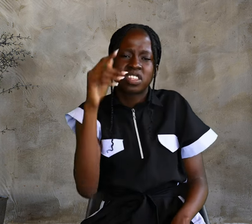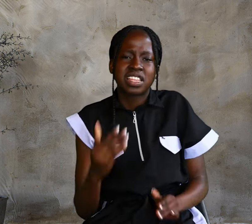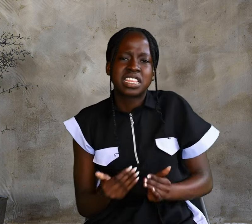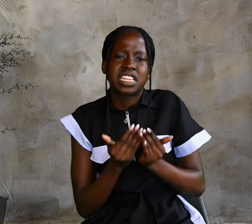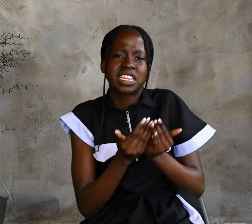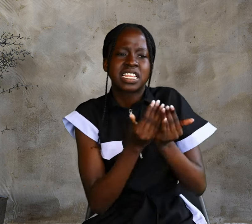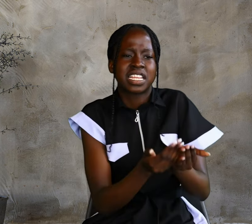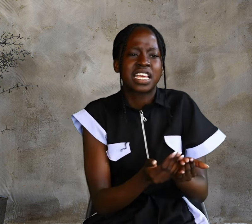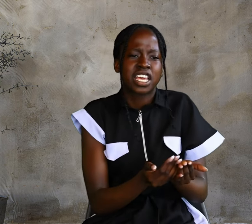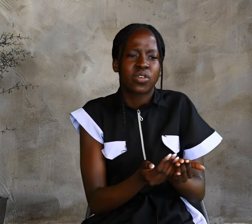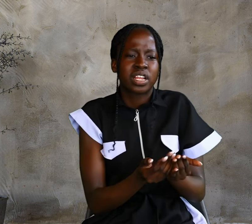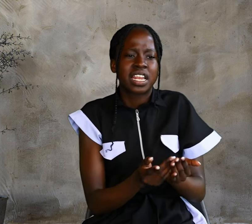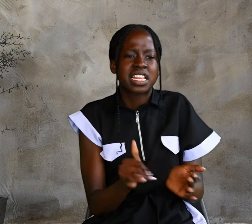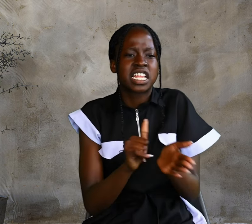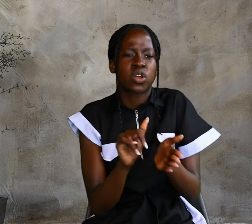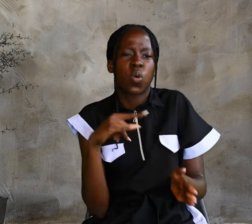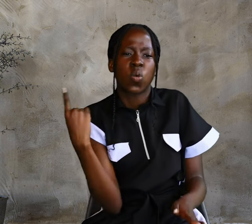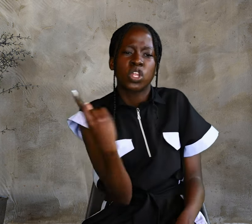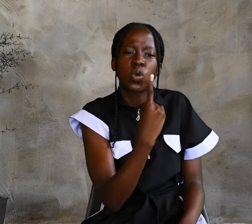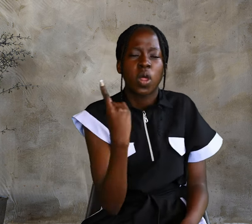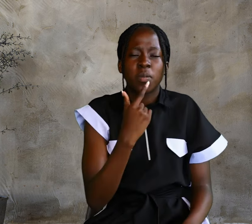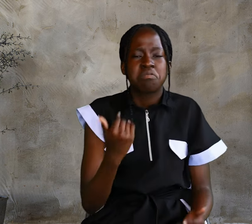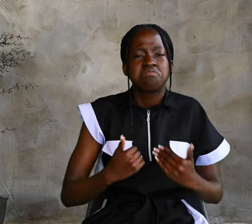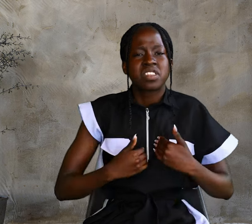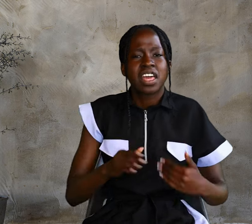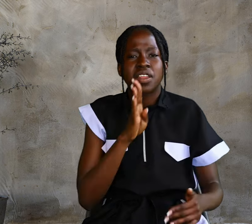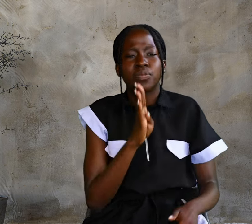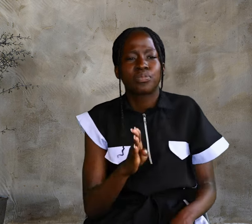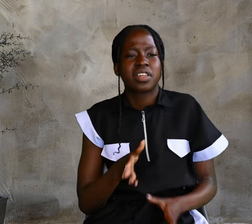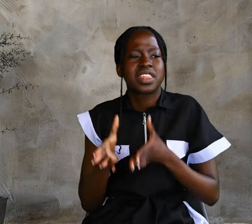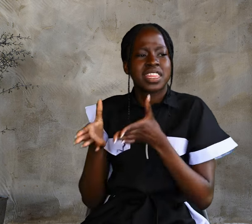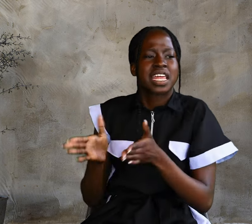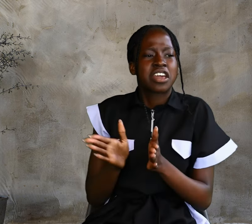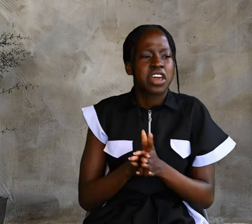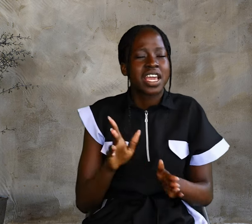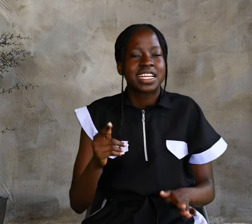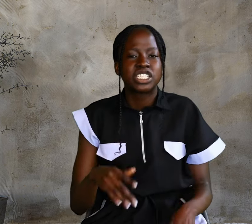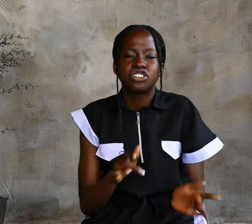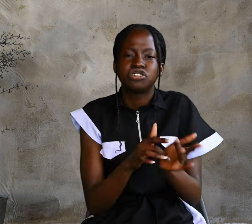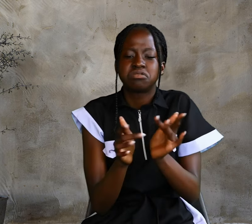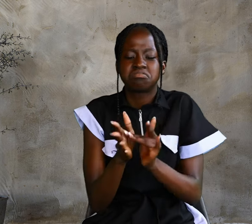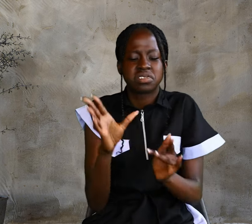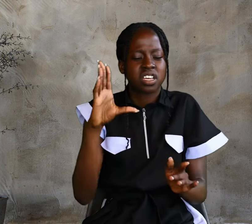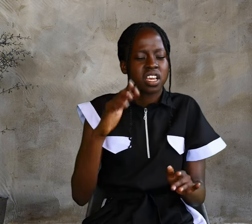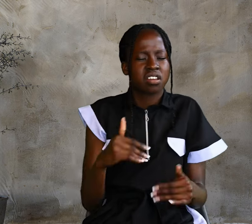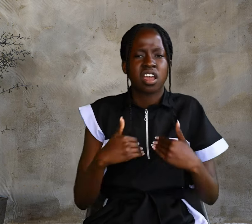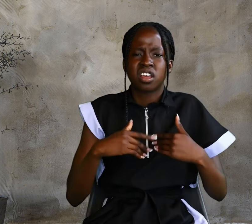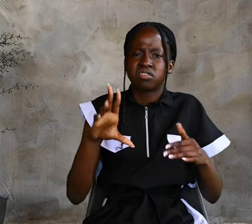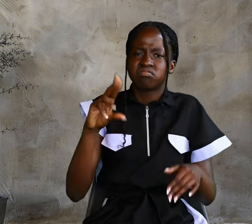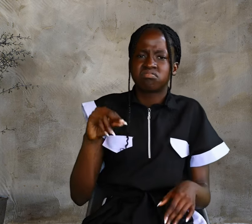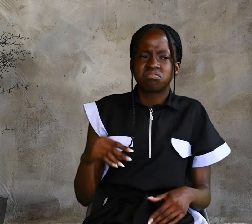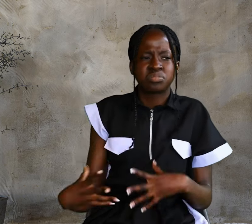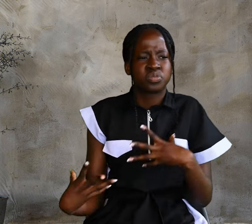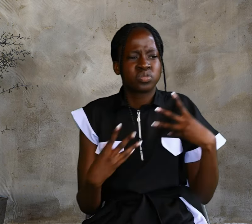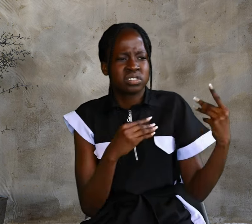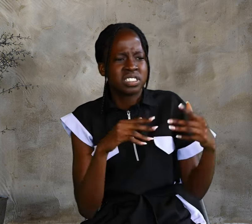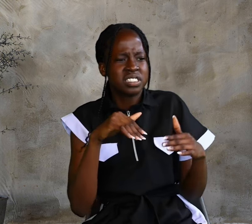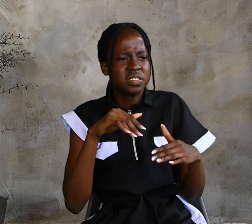boat had been there, and that Jesus had not entered it with his disciples, but that they had gone away